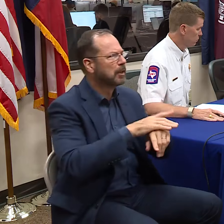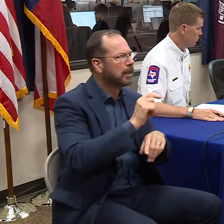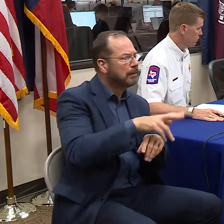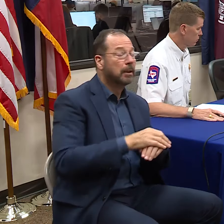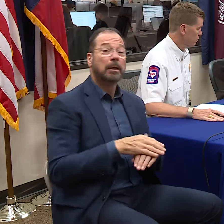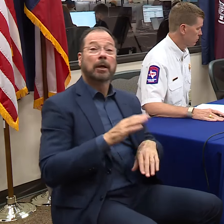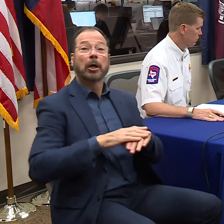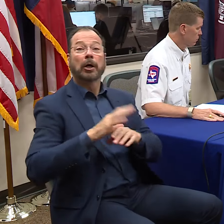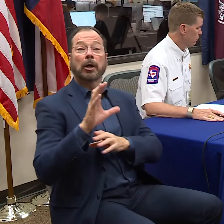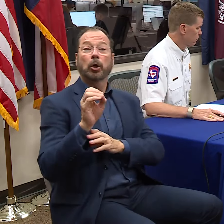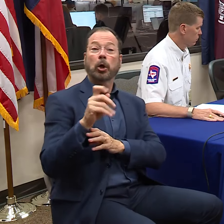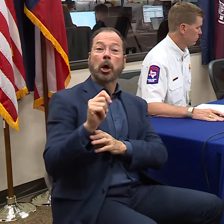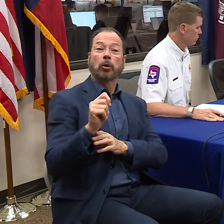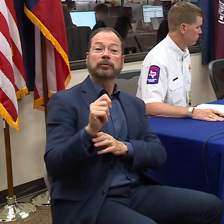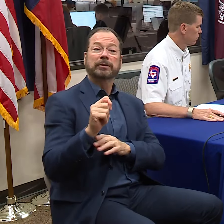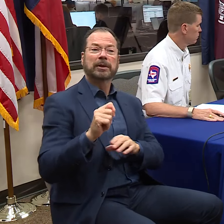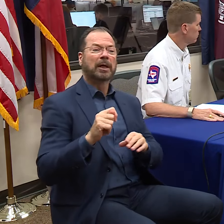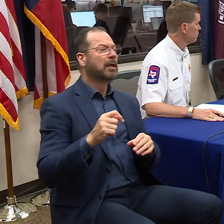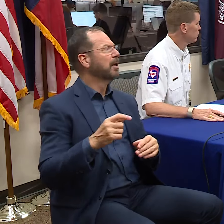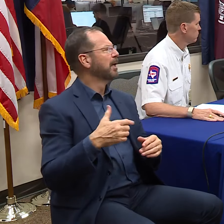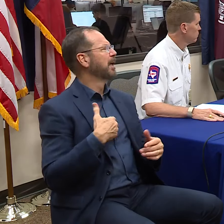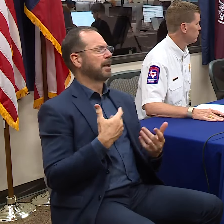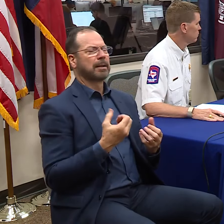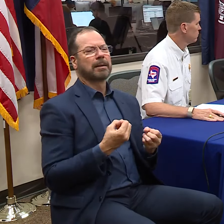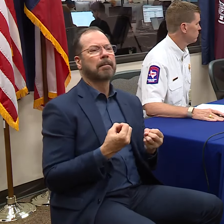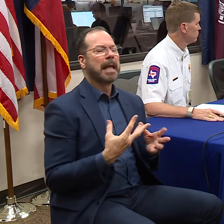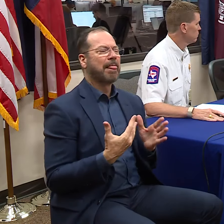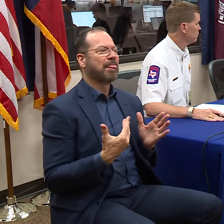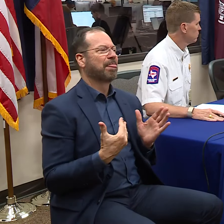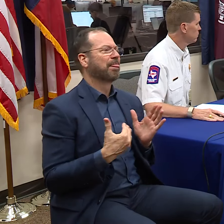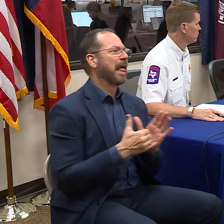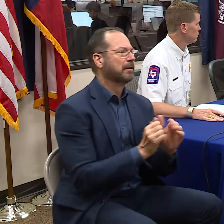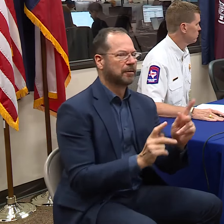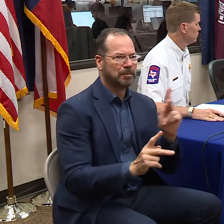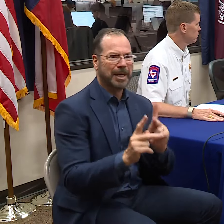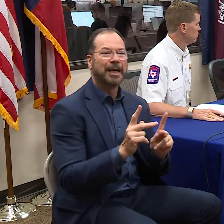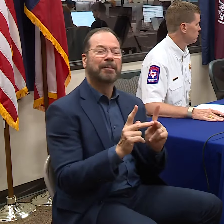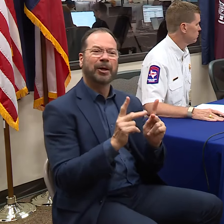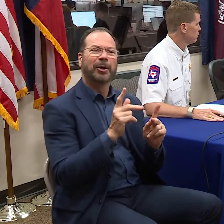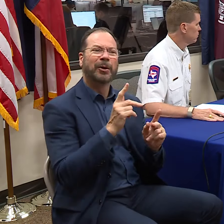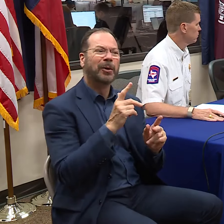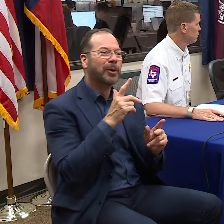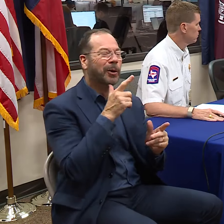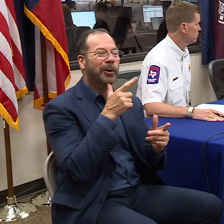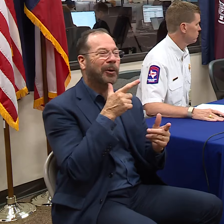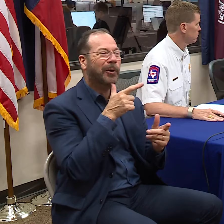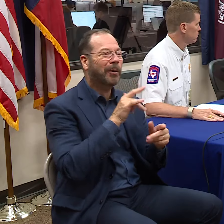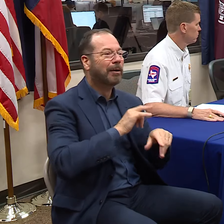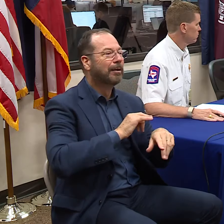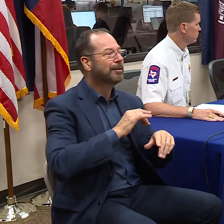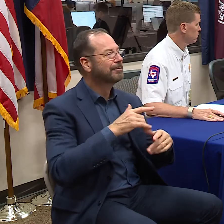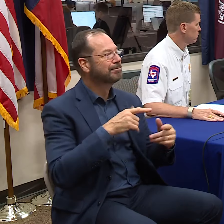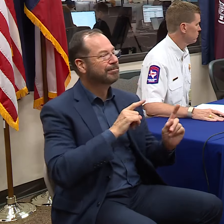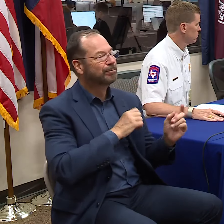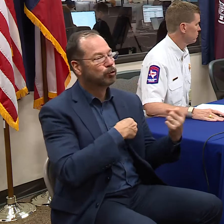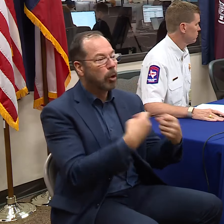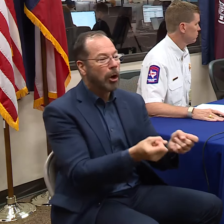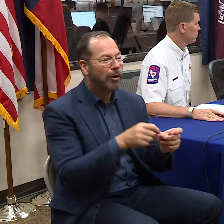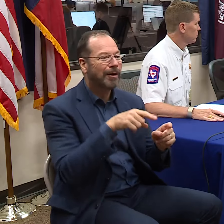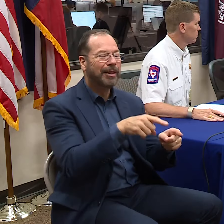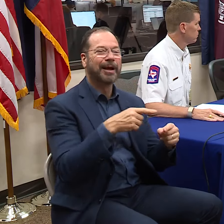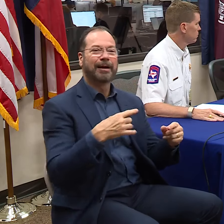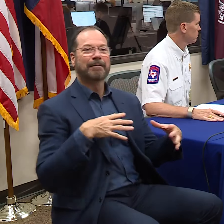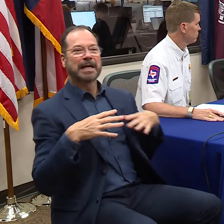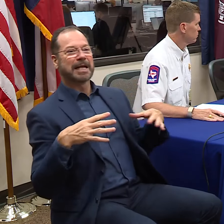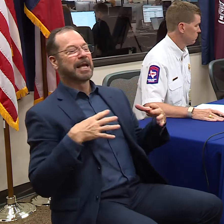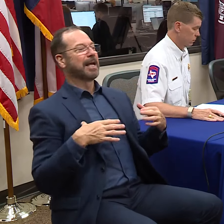the coast, we have thousands upon thousands upon thousands of people who are spending their summer vacation there, holiday